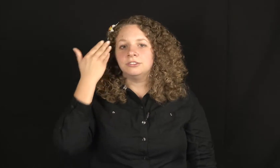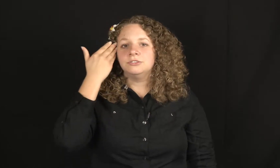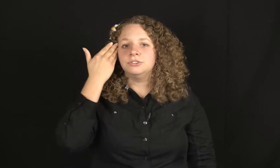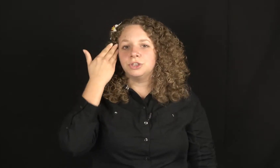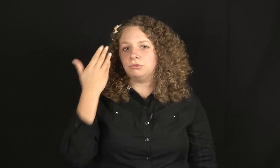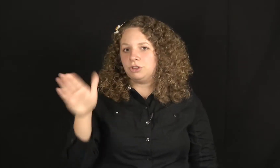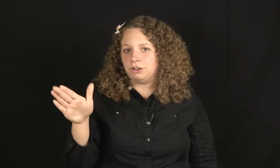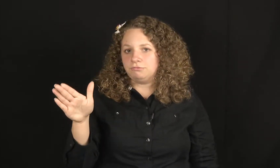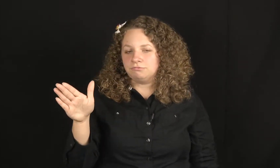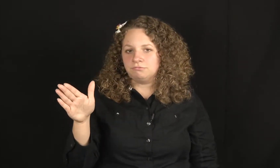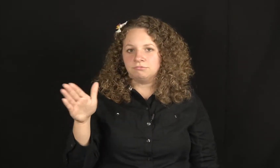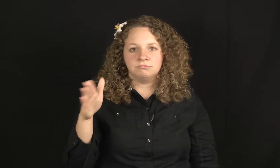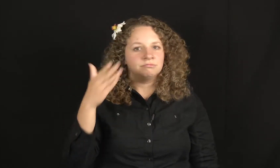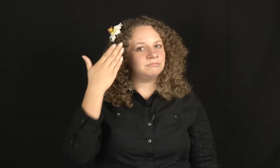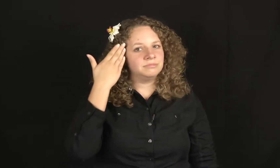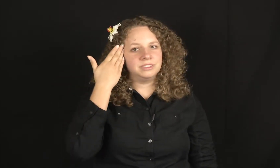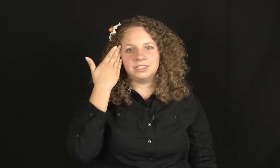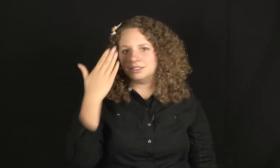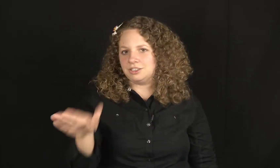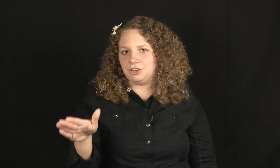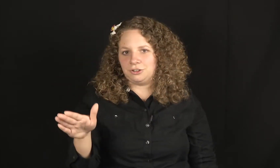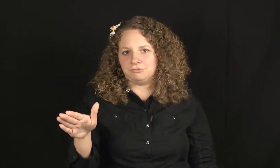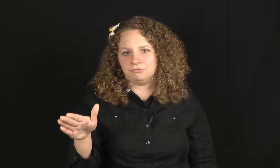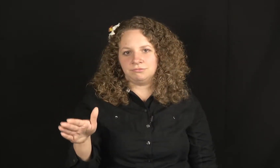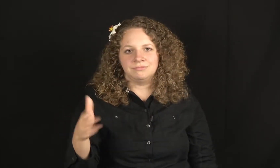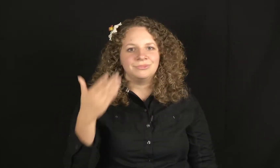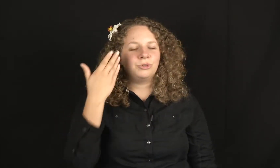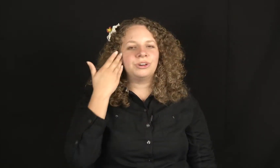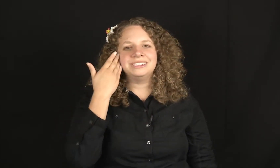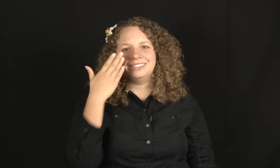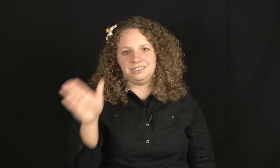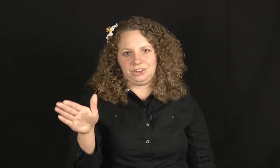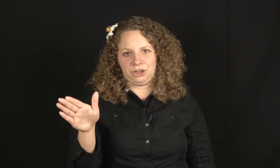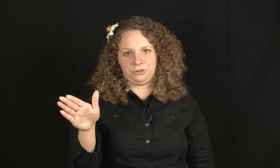Don't know. Doesn't know. Or didn't know.